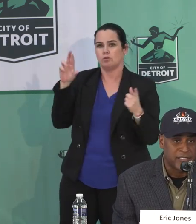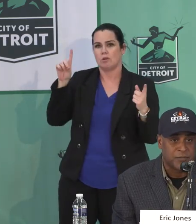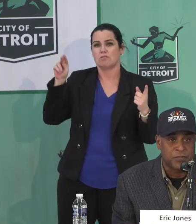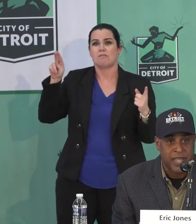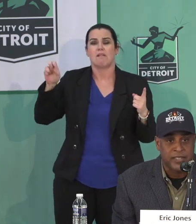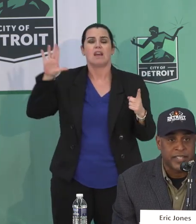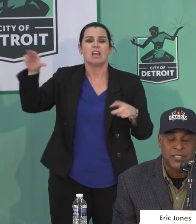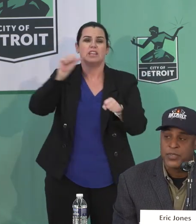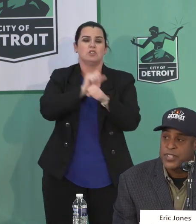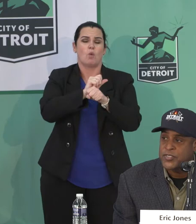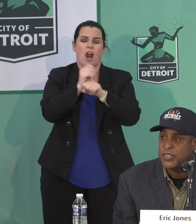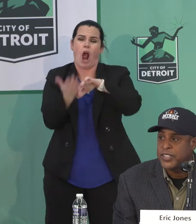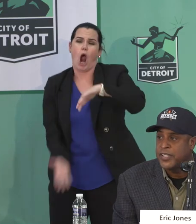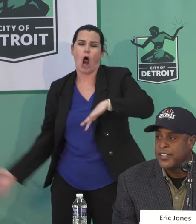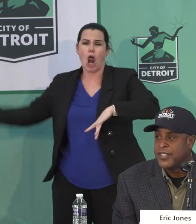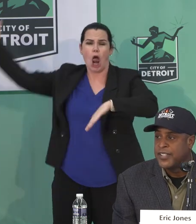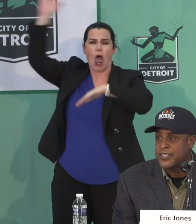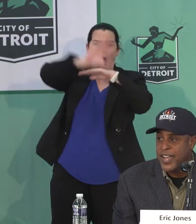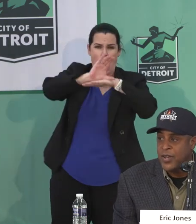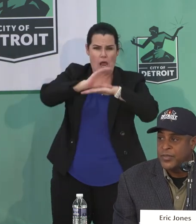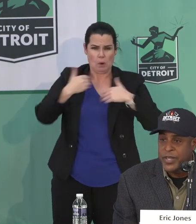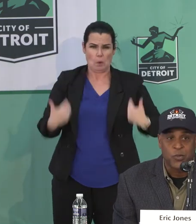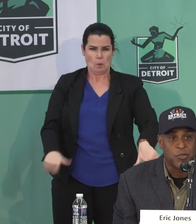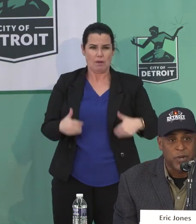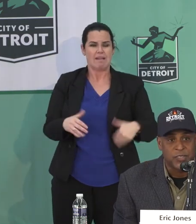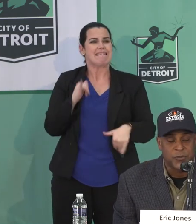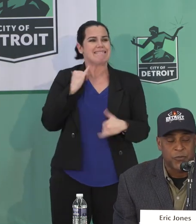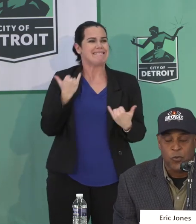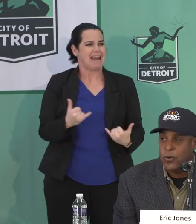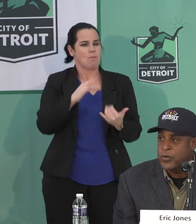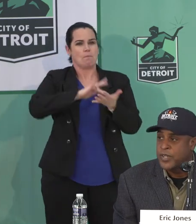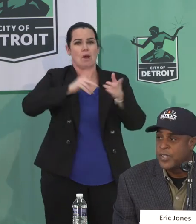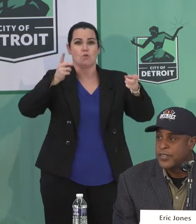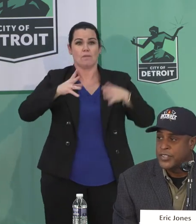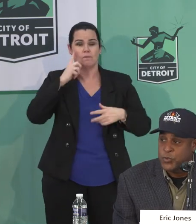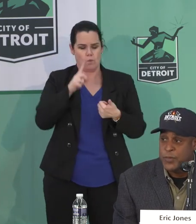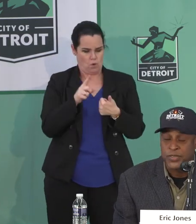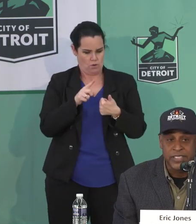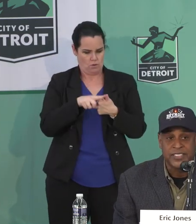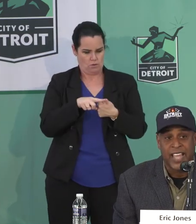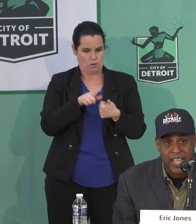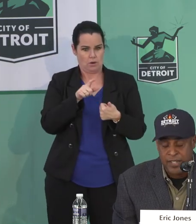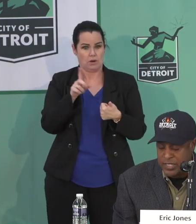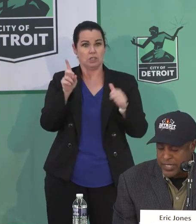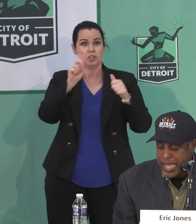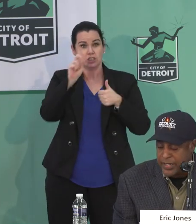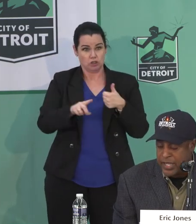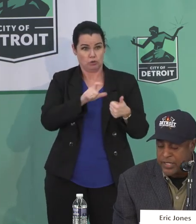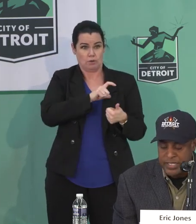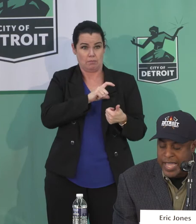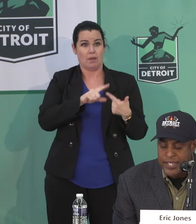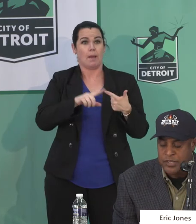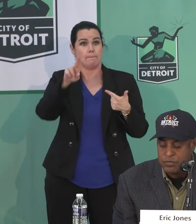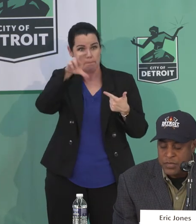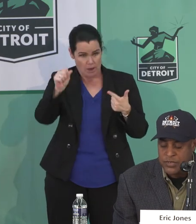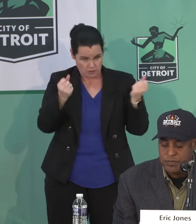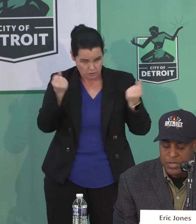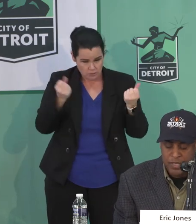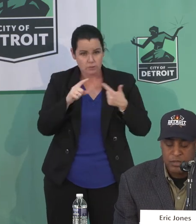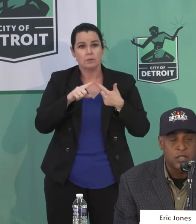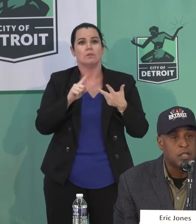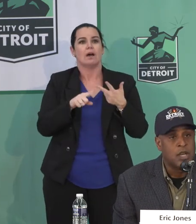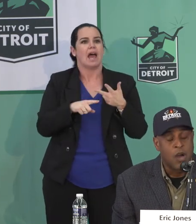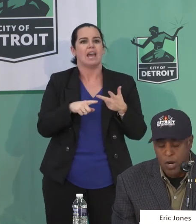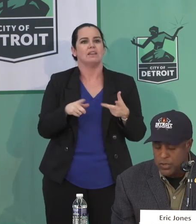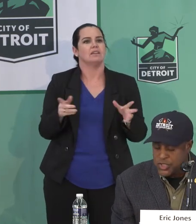has expanded exponentially. He's now the medical director for the Detroit police and DDOT, and he hasn't missed